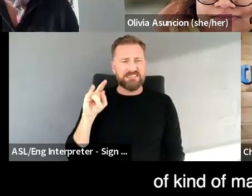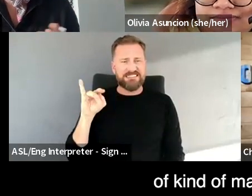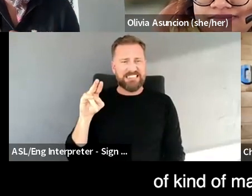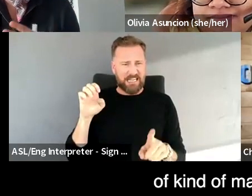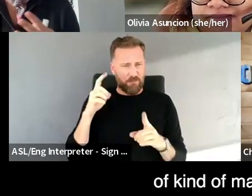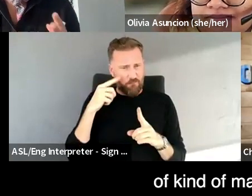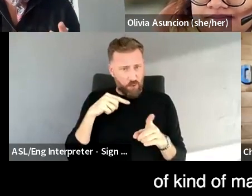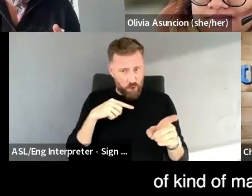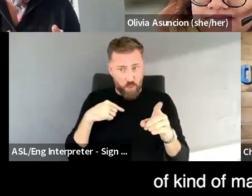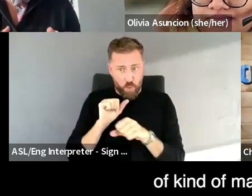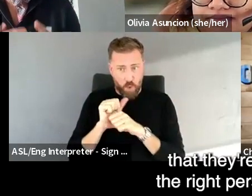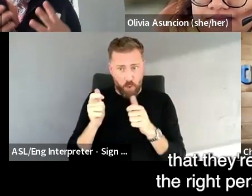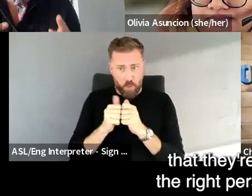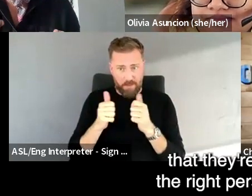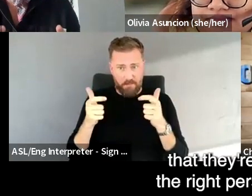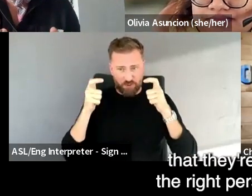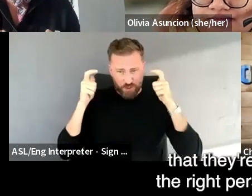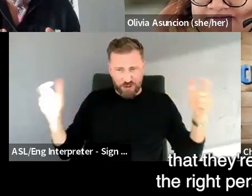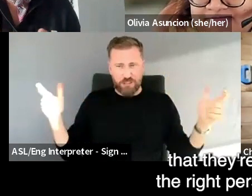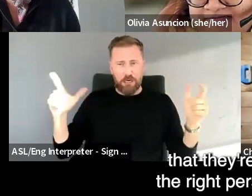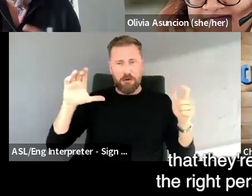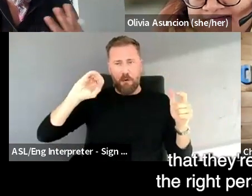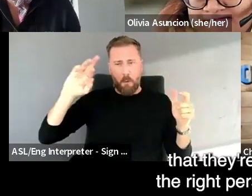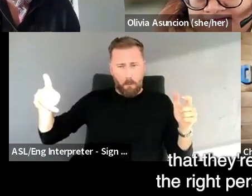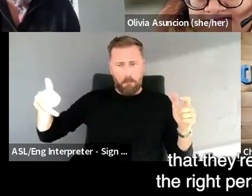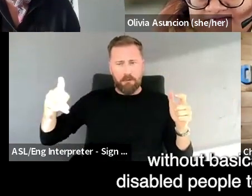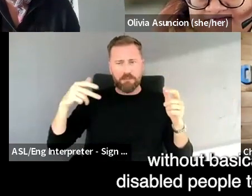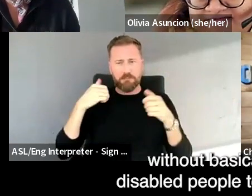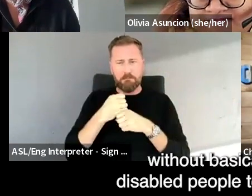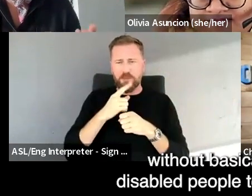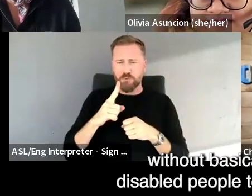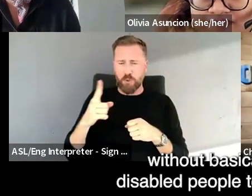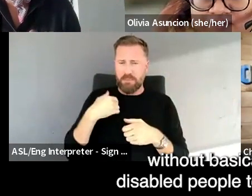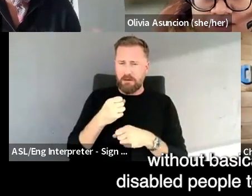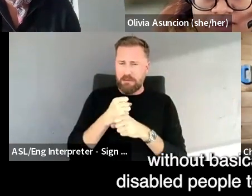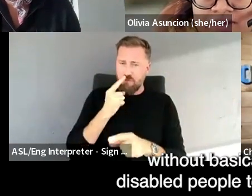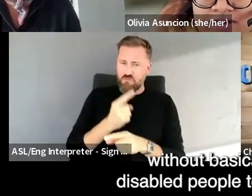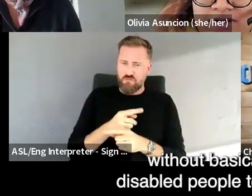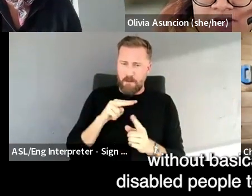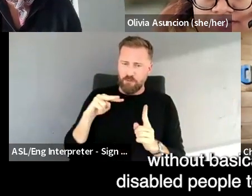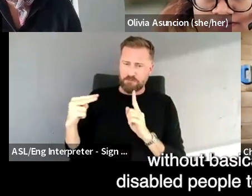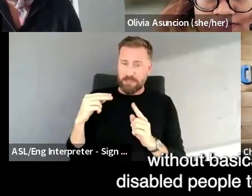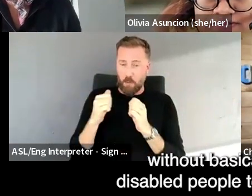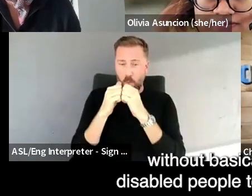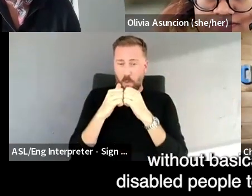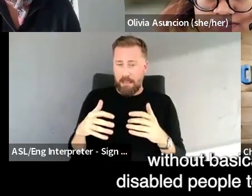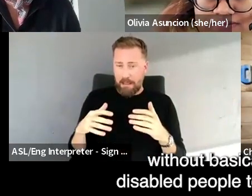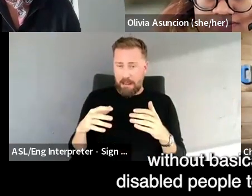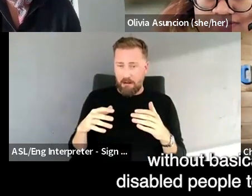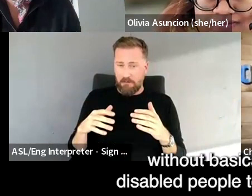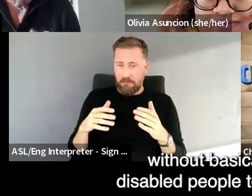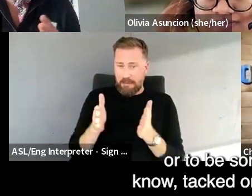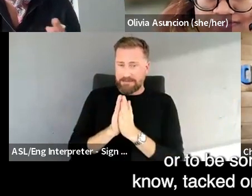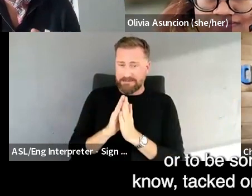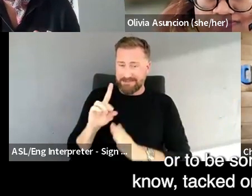entities of kind of, uh, making sure that they're getting the right perspectives without basically asking disabled people to work for free,